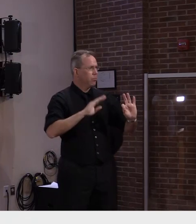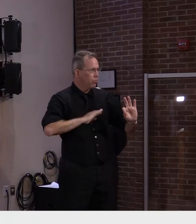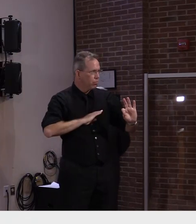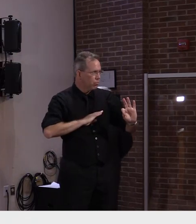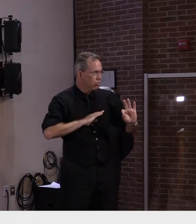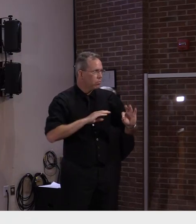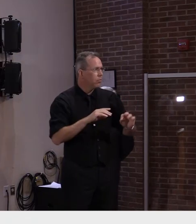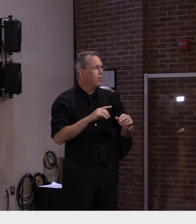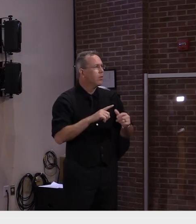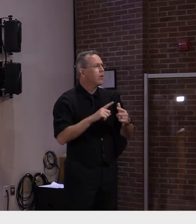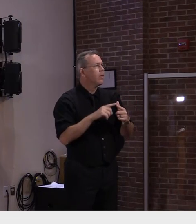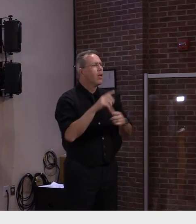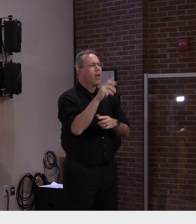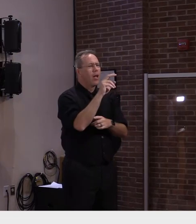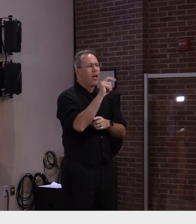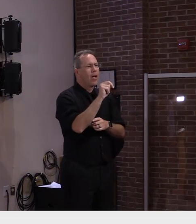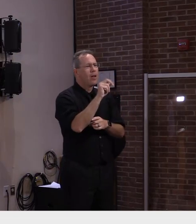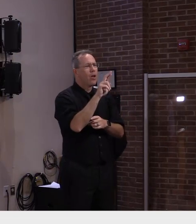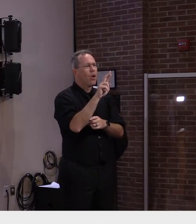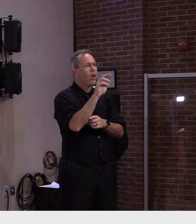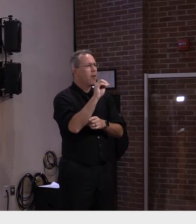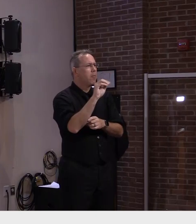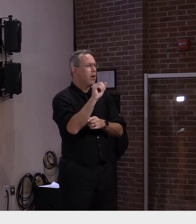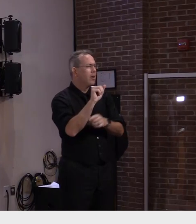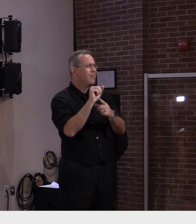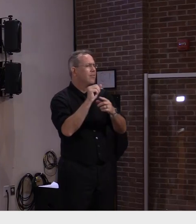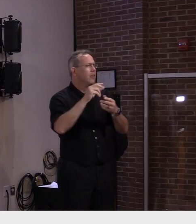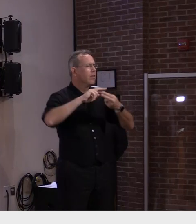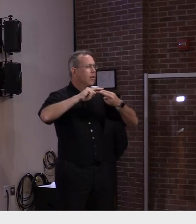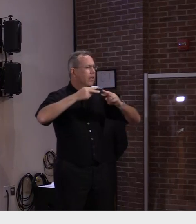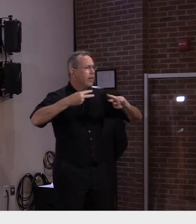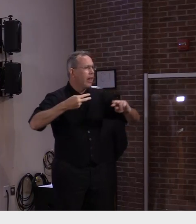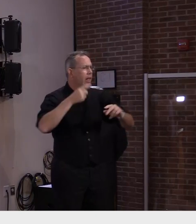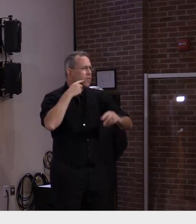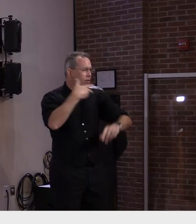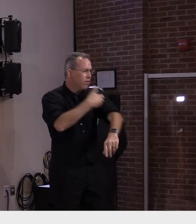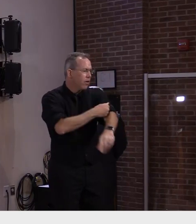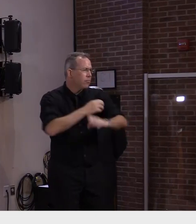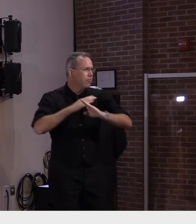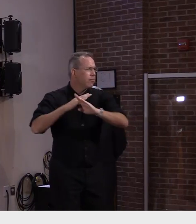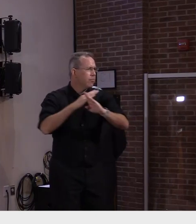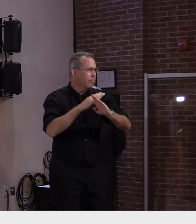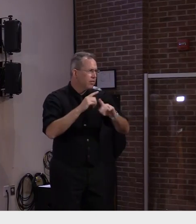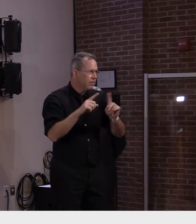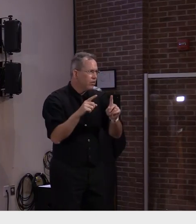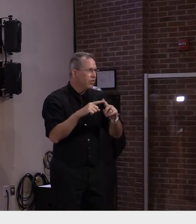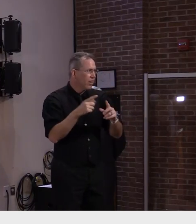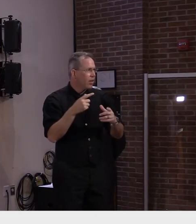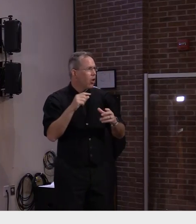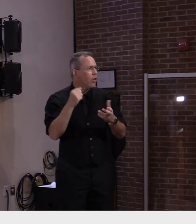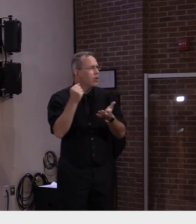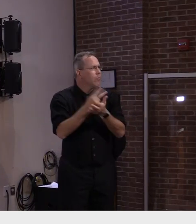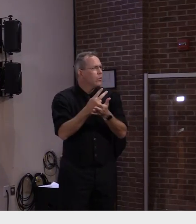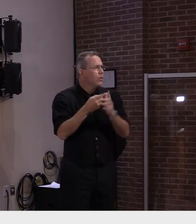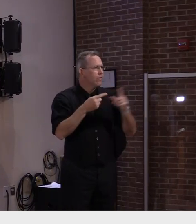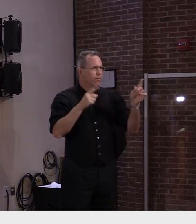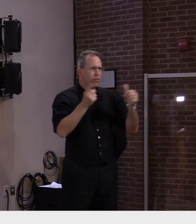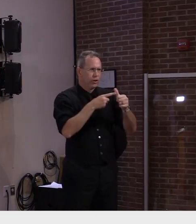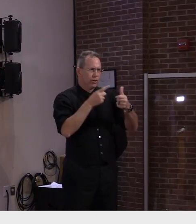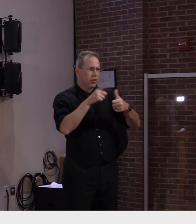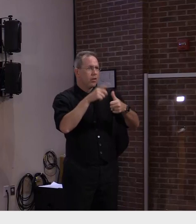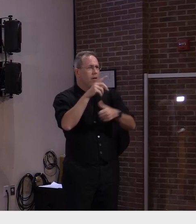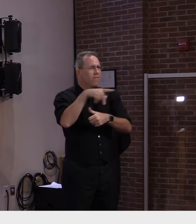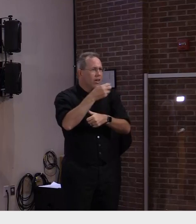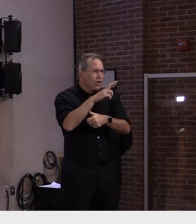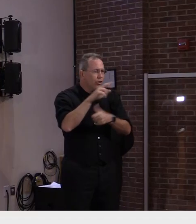were authorized as you remember earlier. So we have a little more experience with them over time. The J&J came online